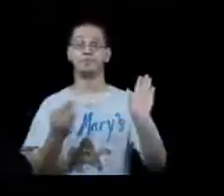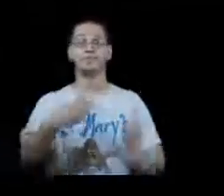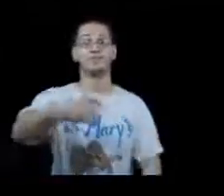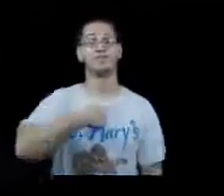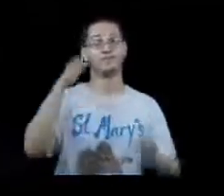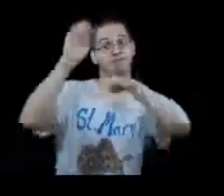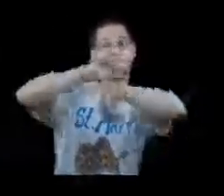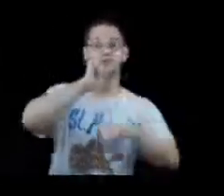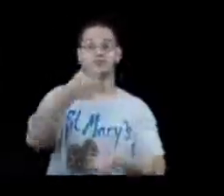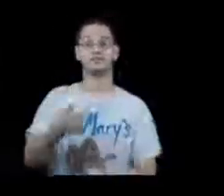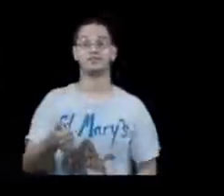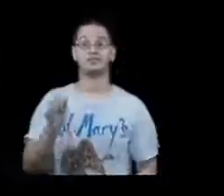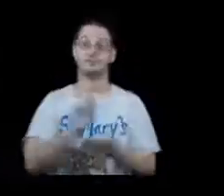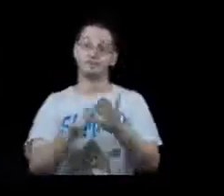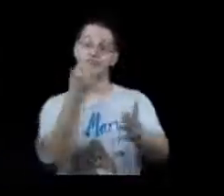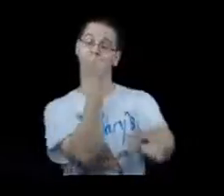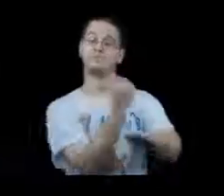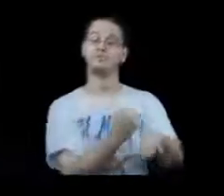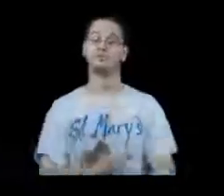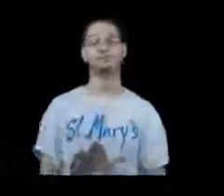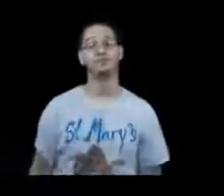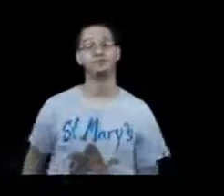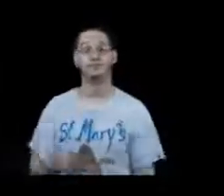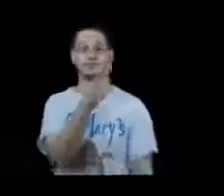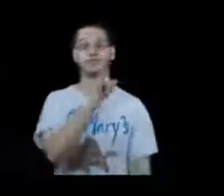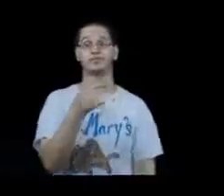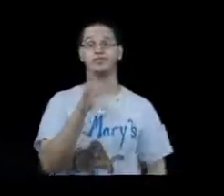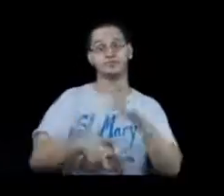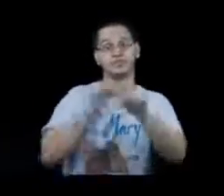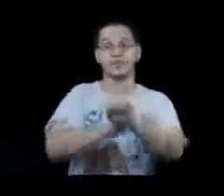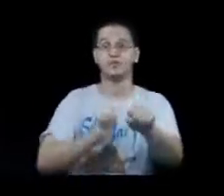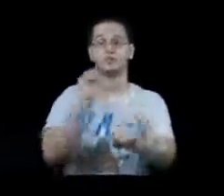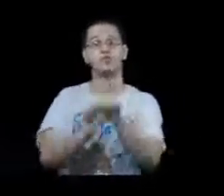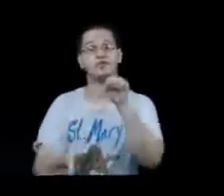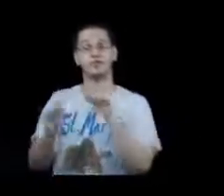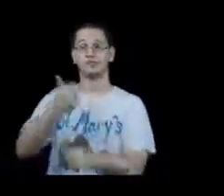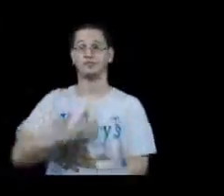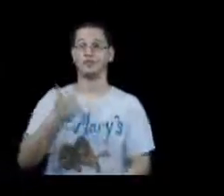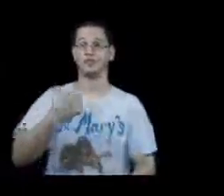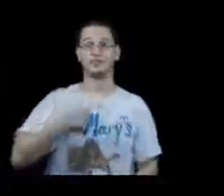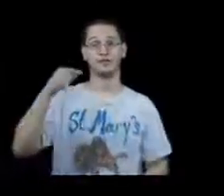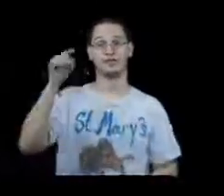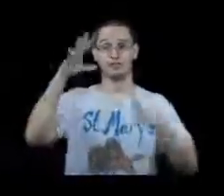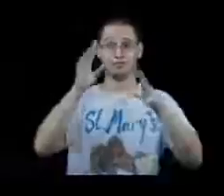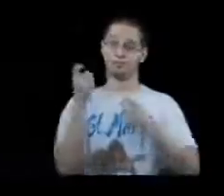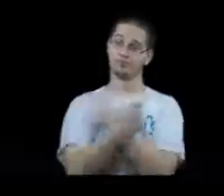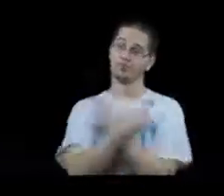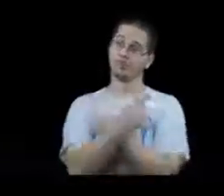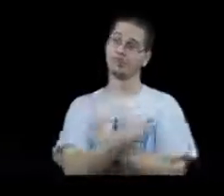it ain't written in stone Because I've been working, working myself down to a bone And I swear on